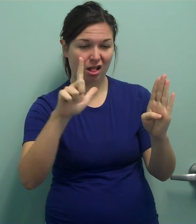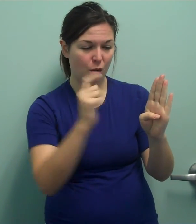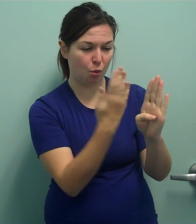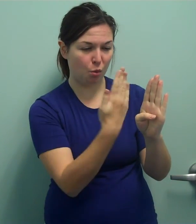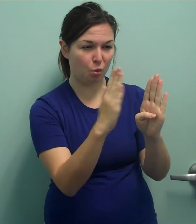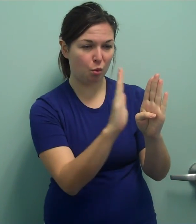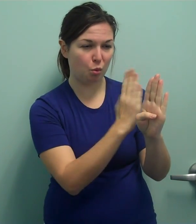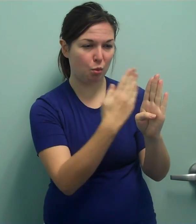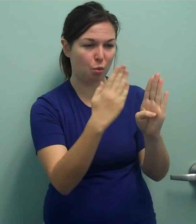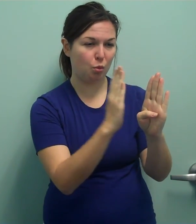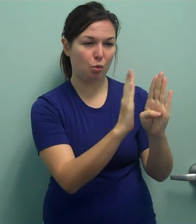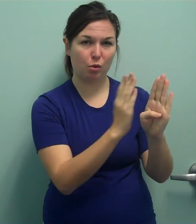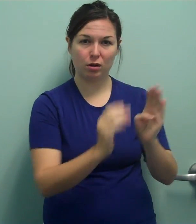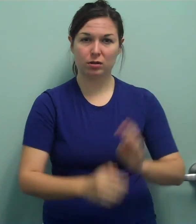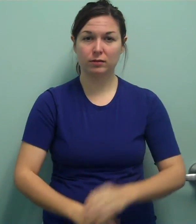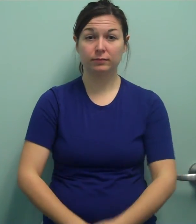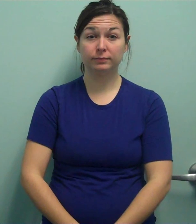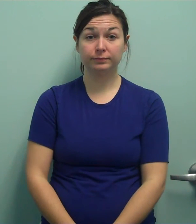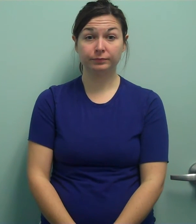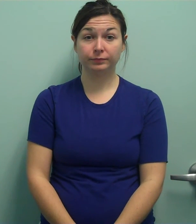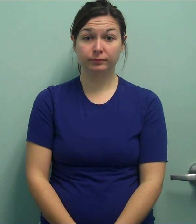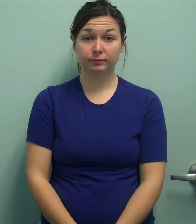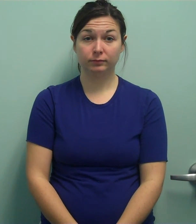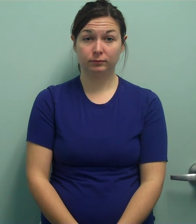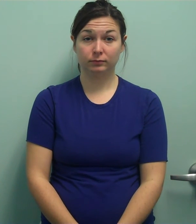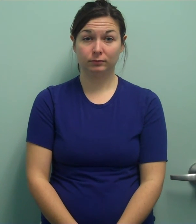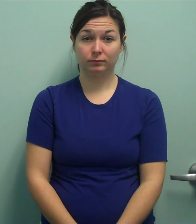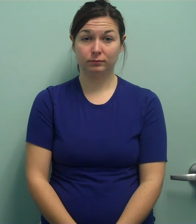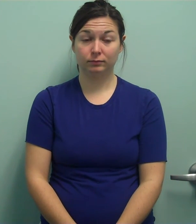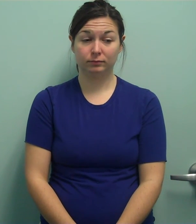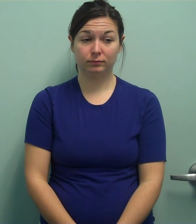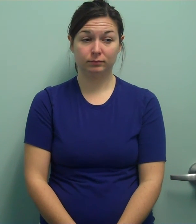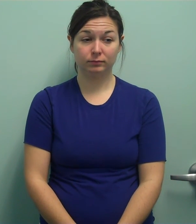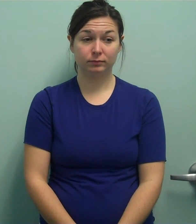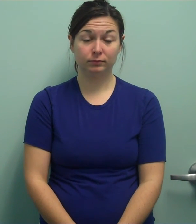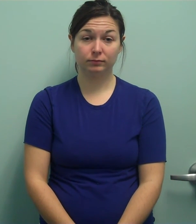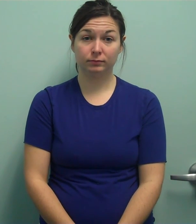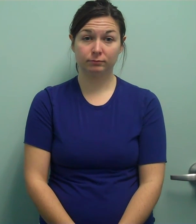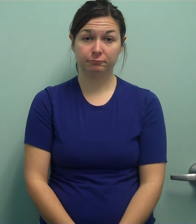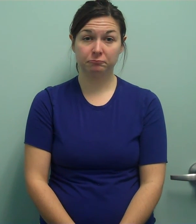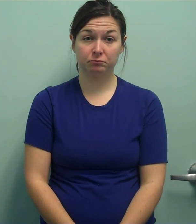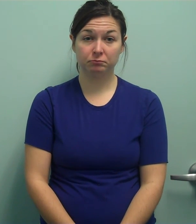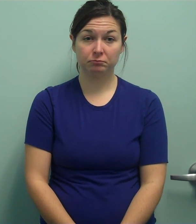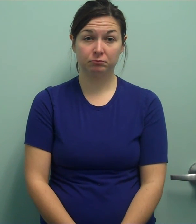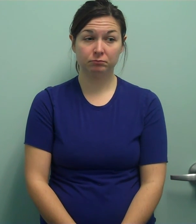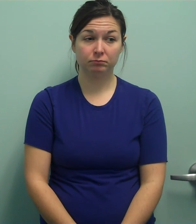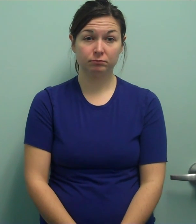Are all things that once you know makes sailing pleasurable, safe,